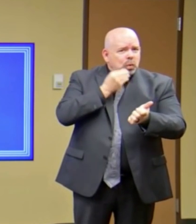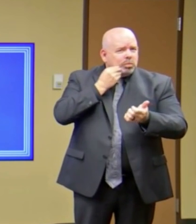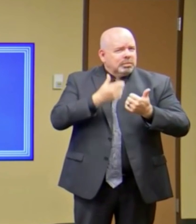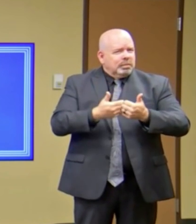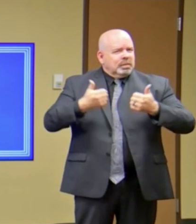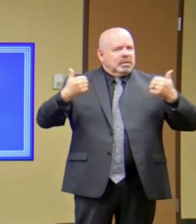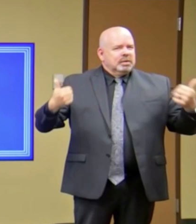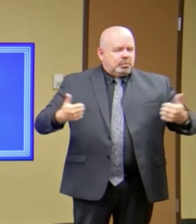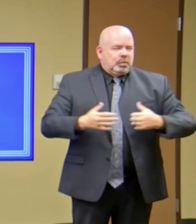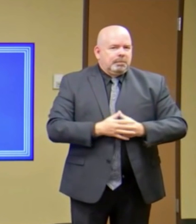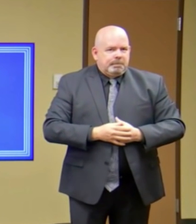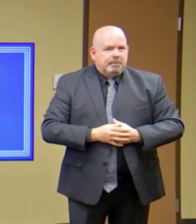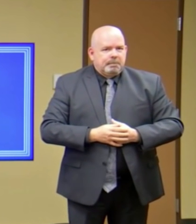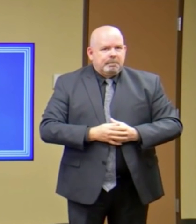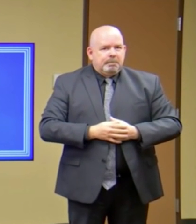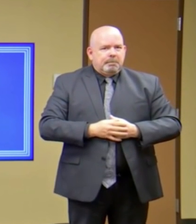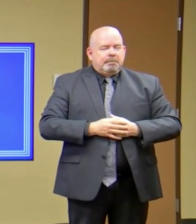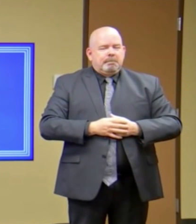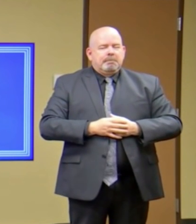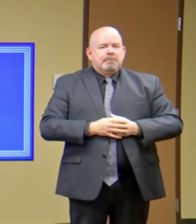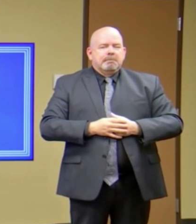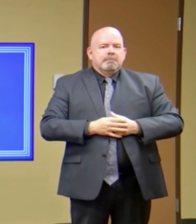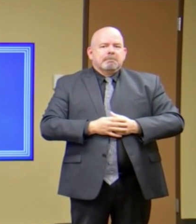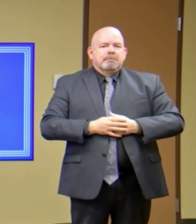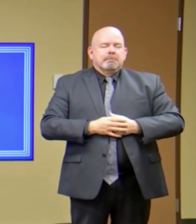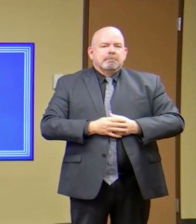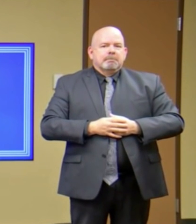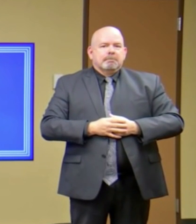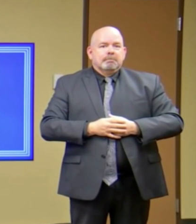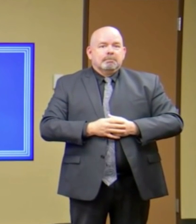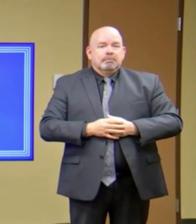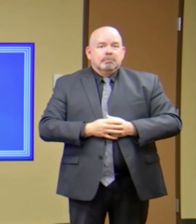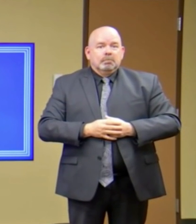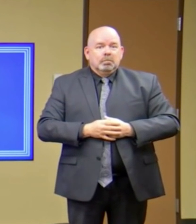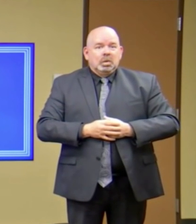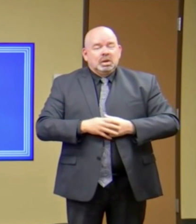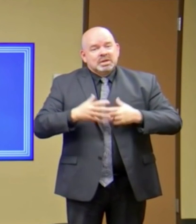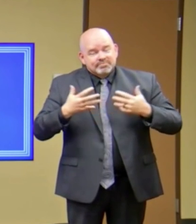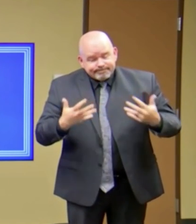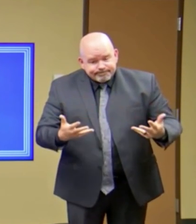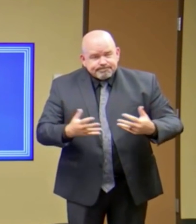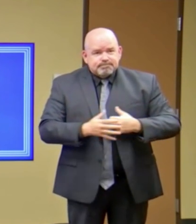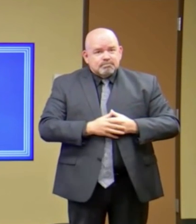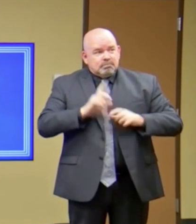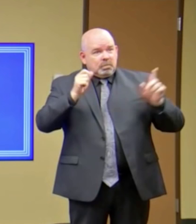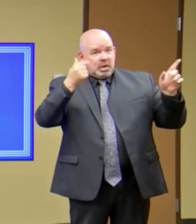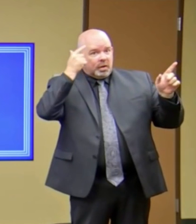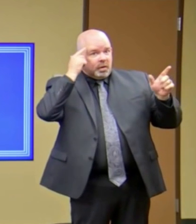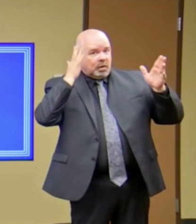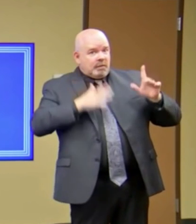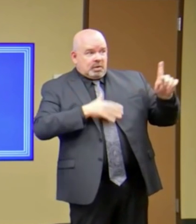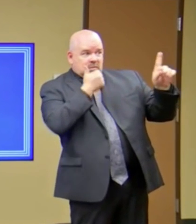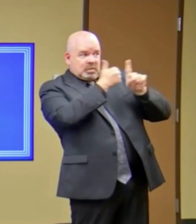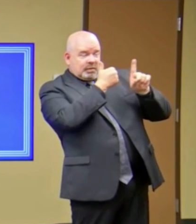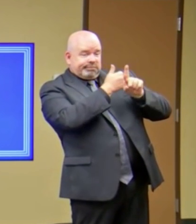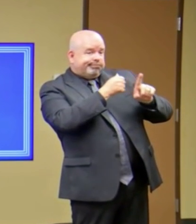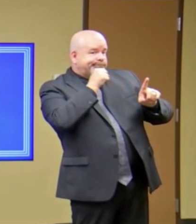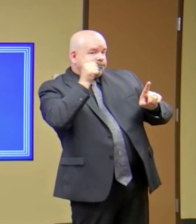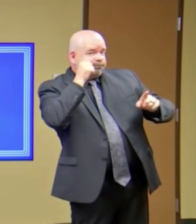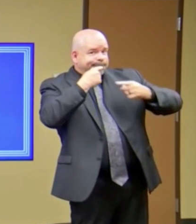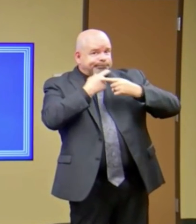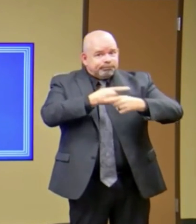So with the governor's decree yesterday opening up more businesses